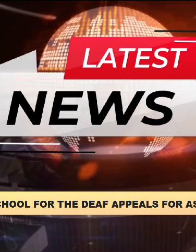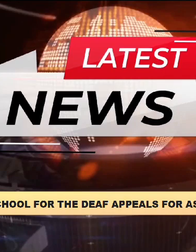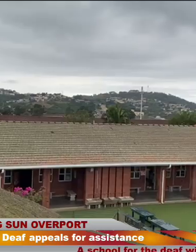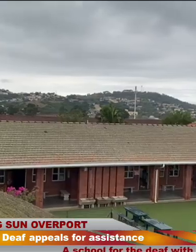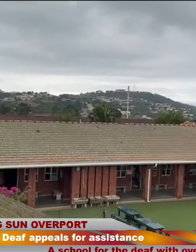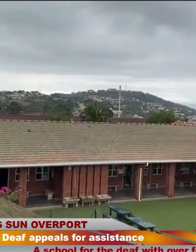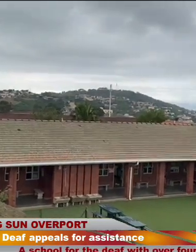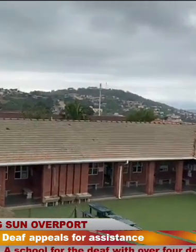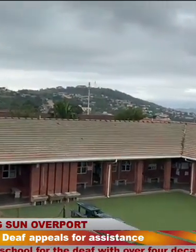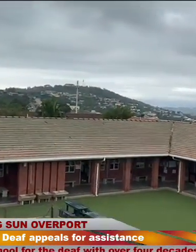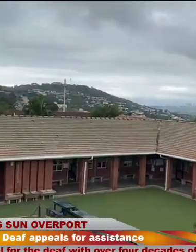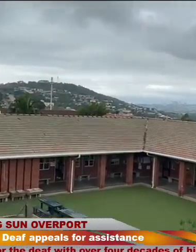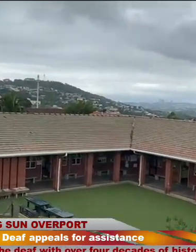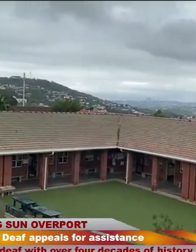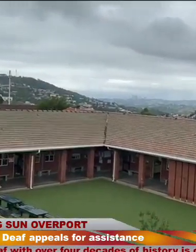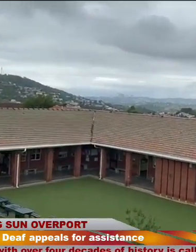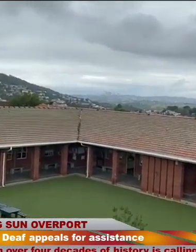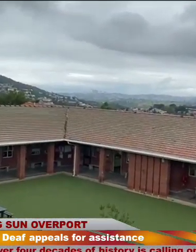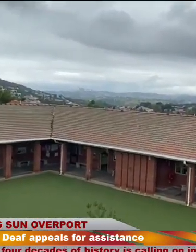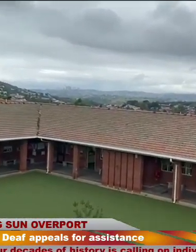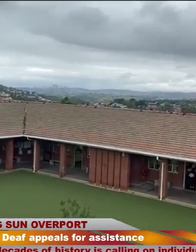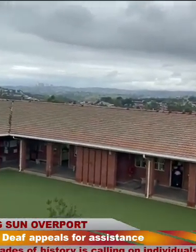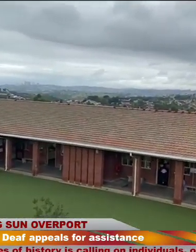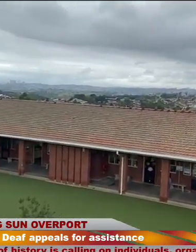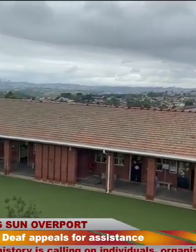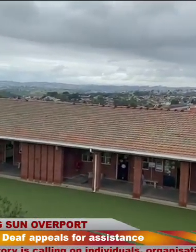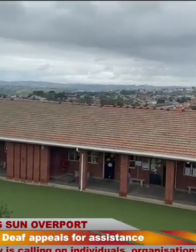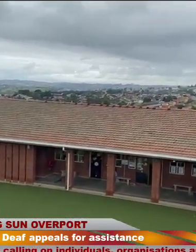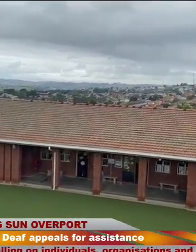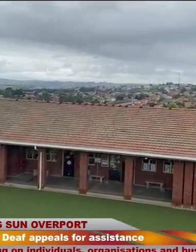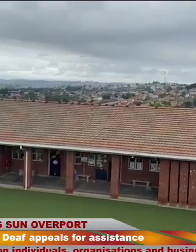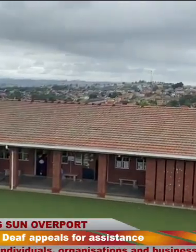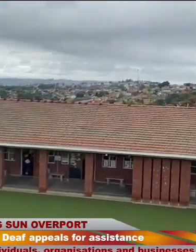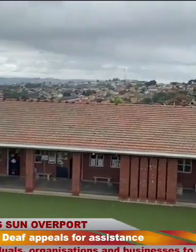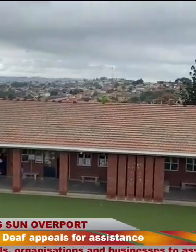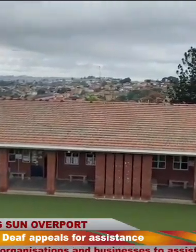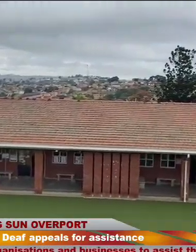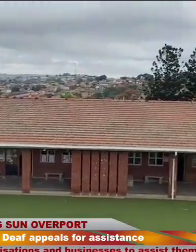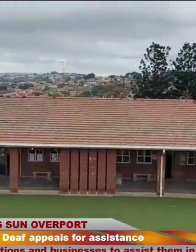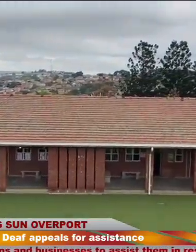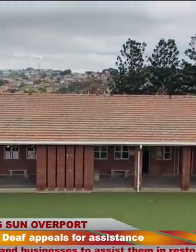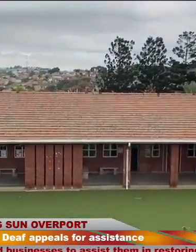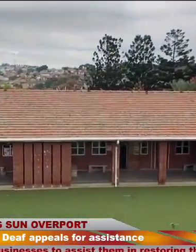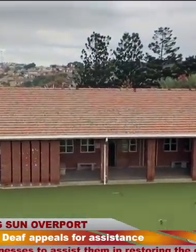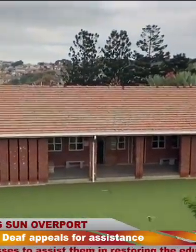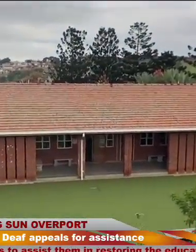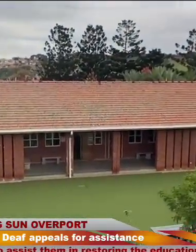A school for the deaf with over four decades of history is calling on individuals, organizations and businesses to assist them in restoring the